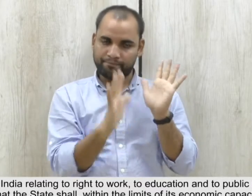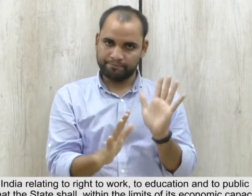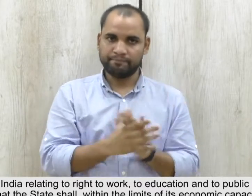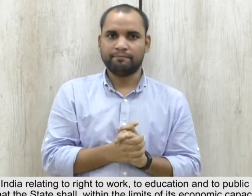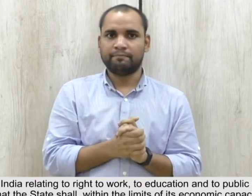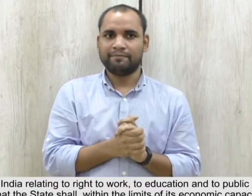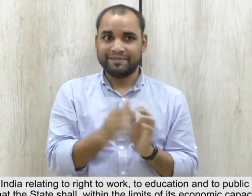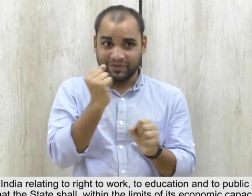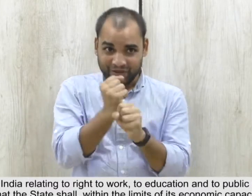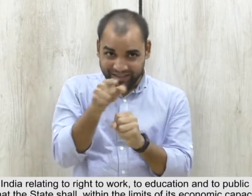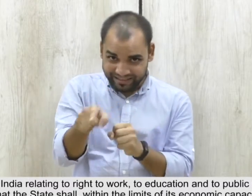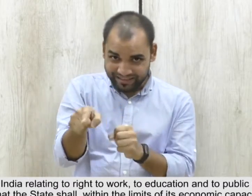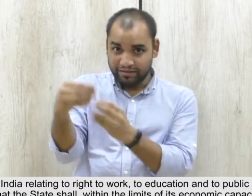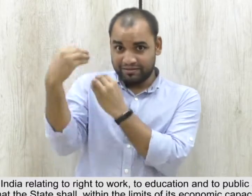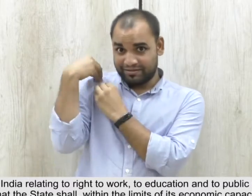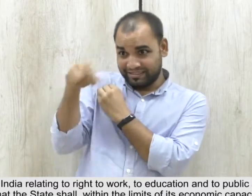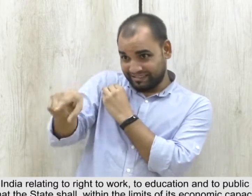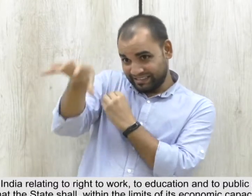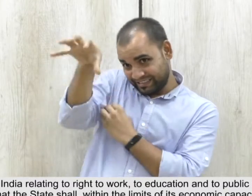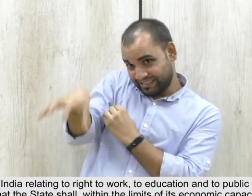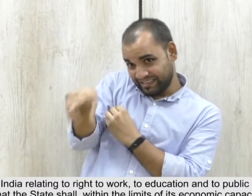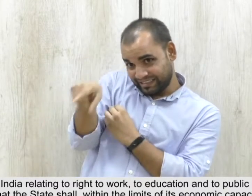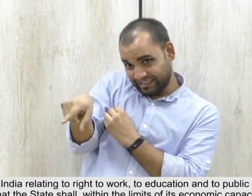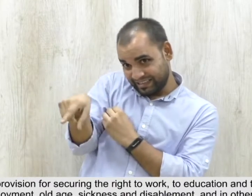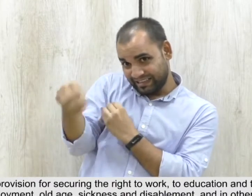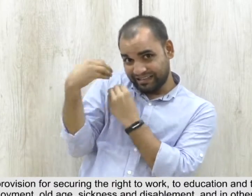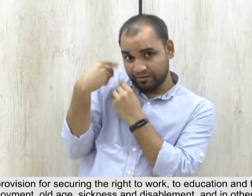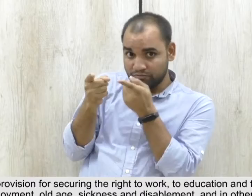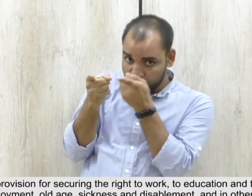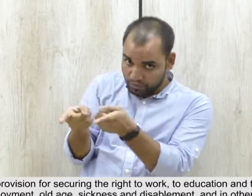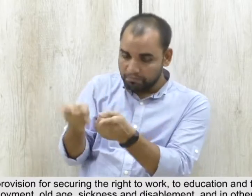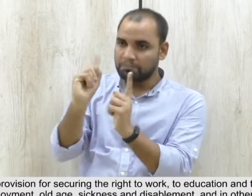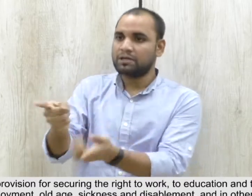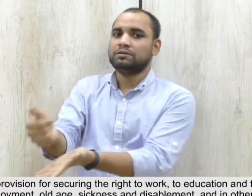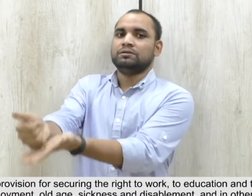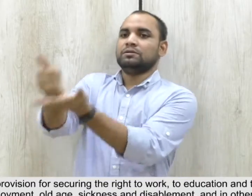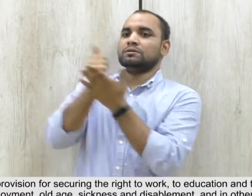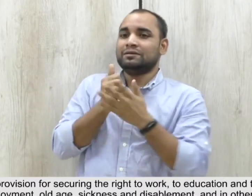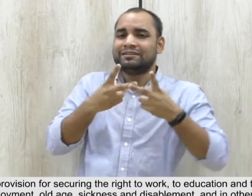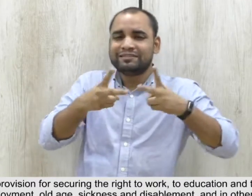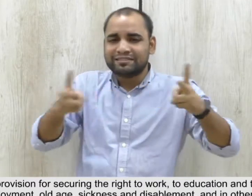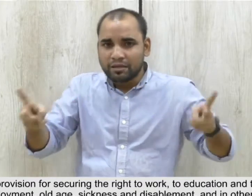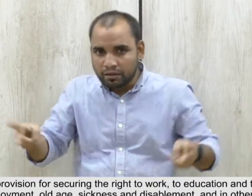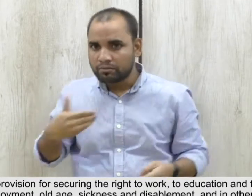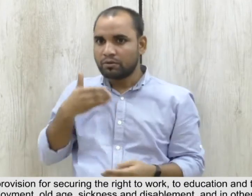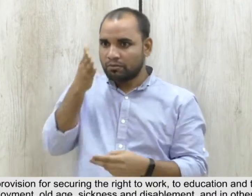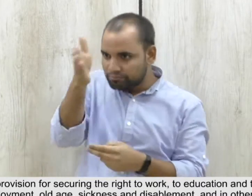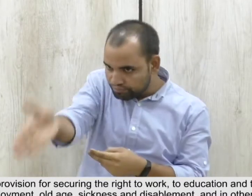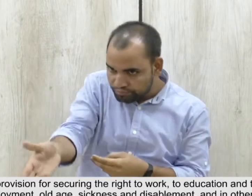of its economic capacity and development, make effective provision for securing the right to work, to education